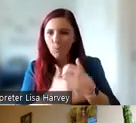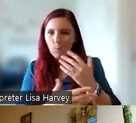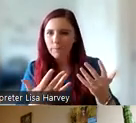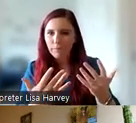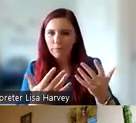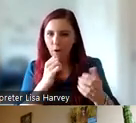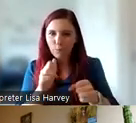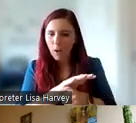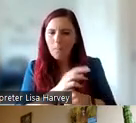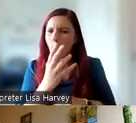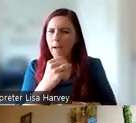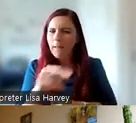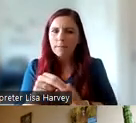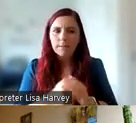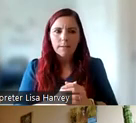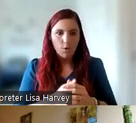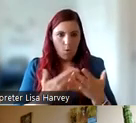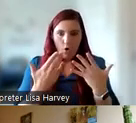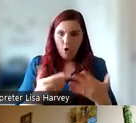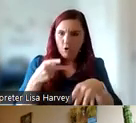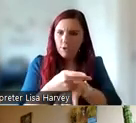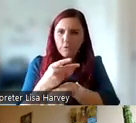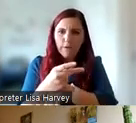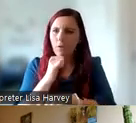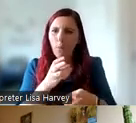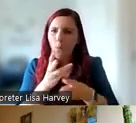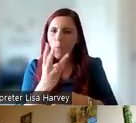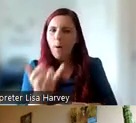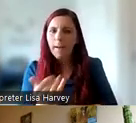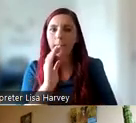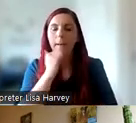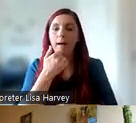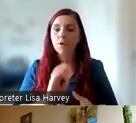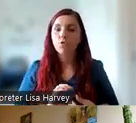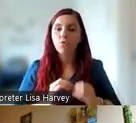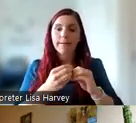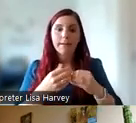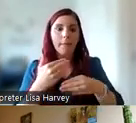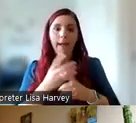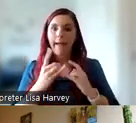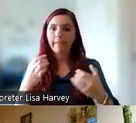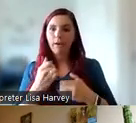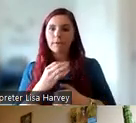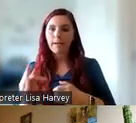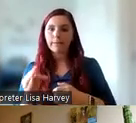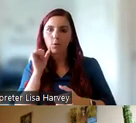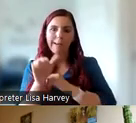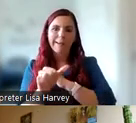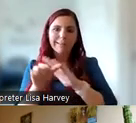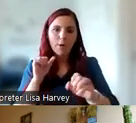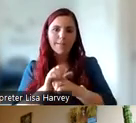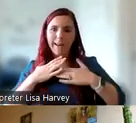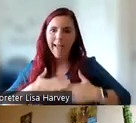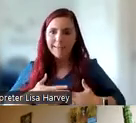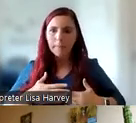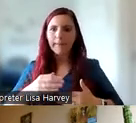So why don't the current interventions work? And it's because they're designed by healthcare workers who are experts in anatomy and physiology